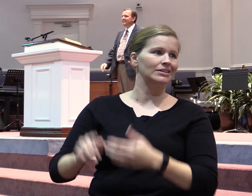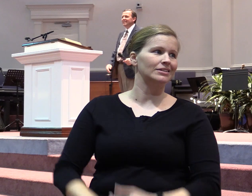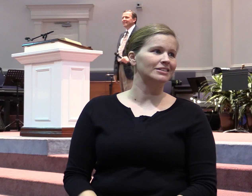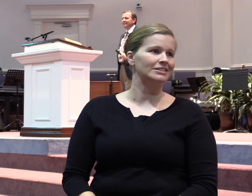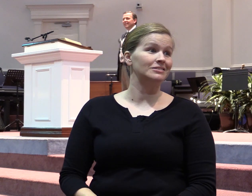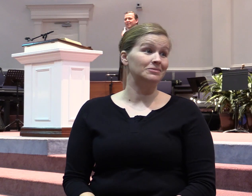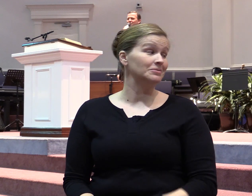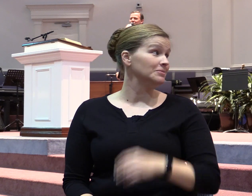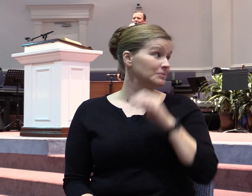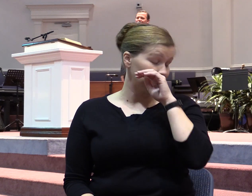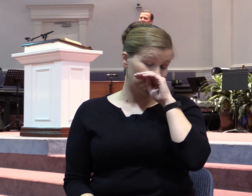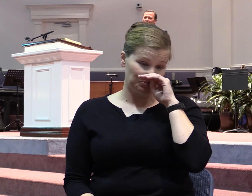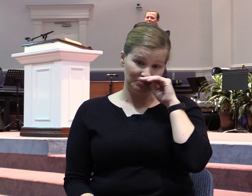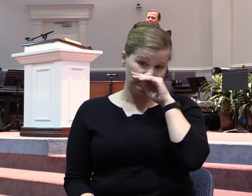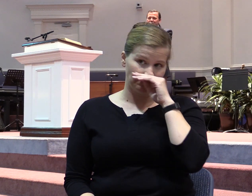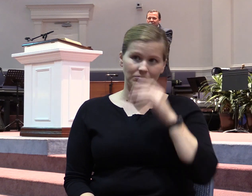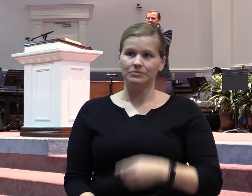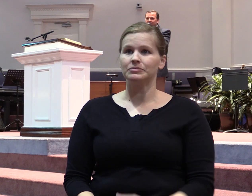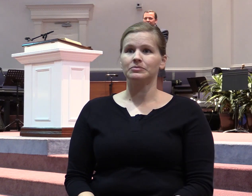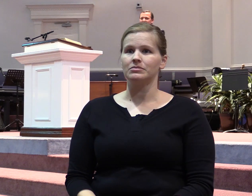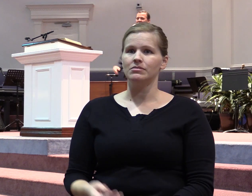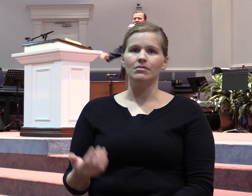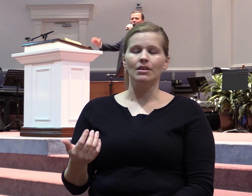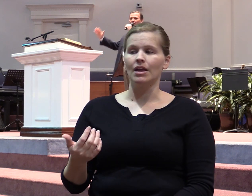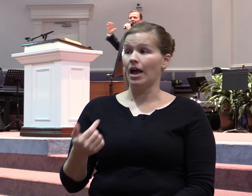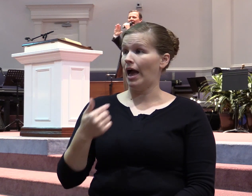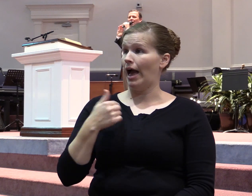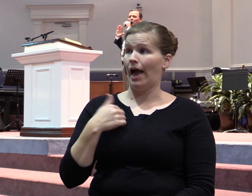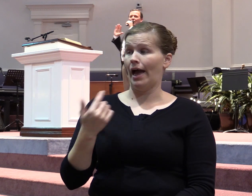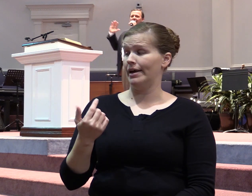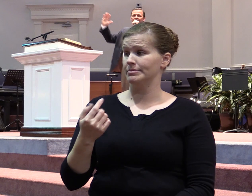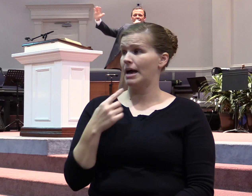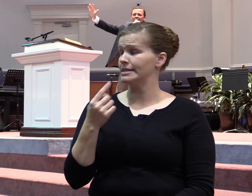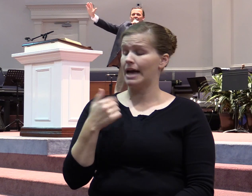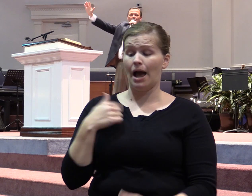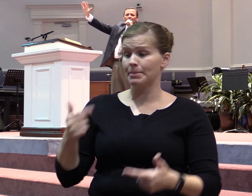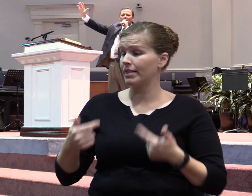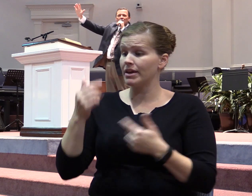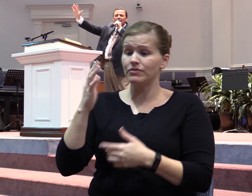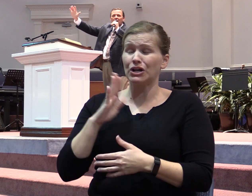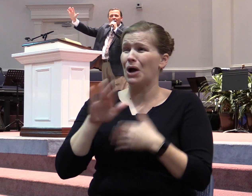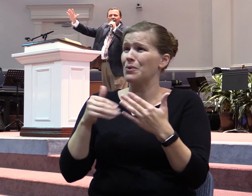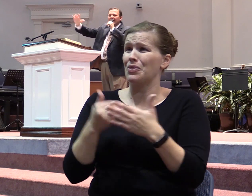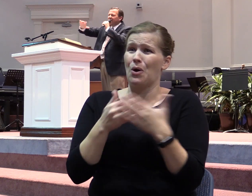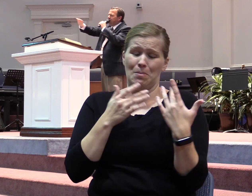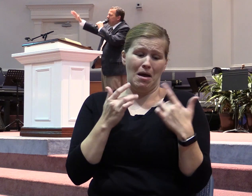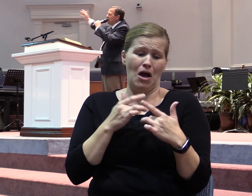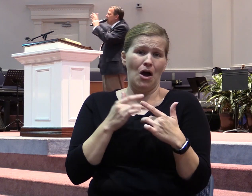exactly right. Don't you dare look at me funny when I say I will live for God with all my heart. If people are